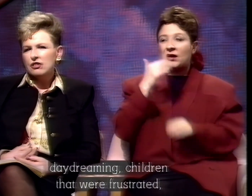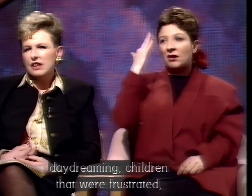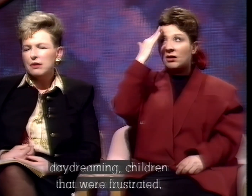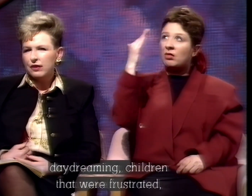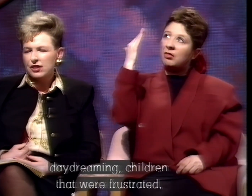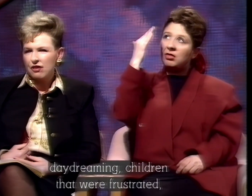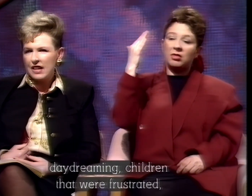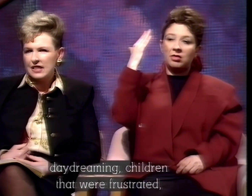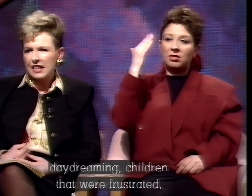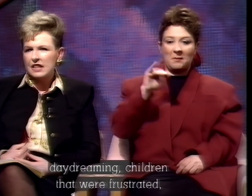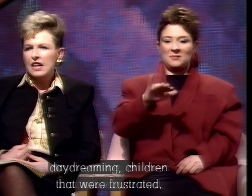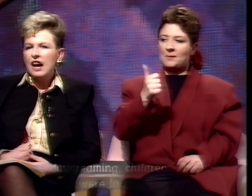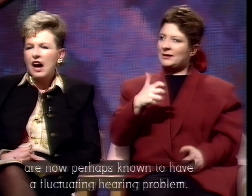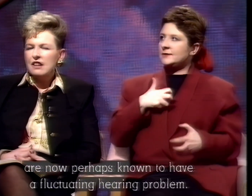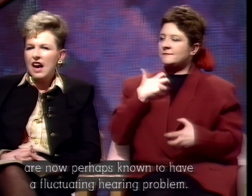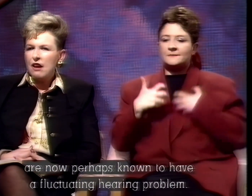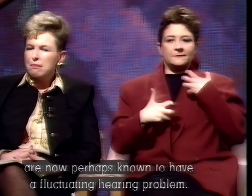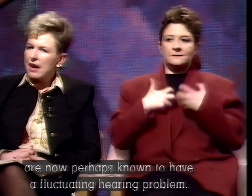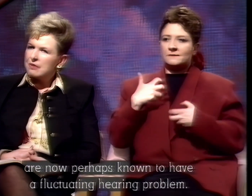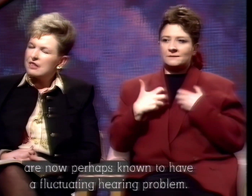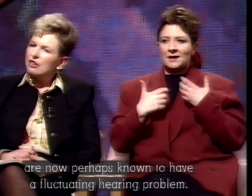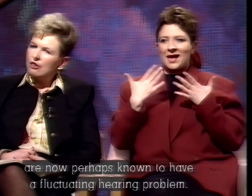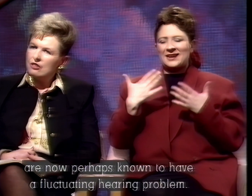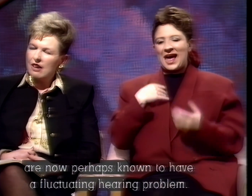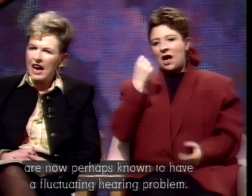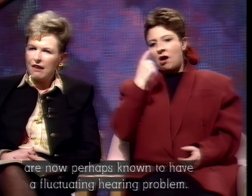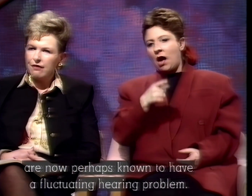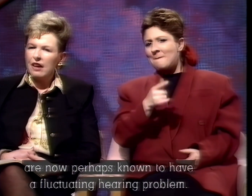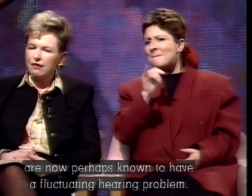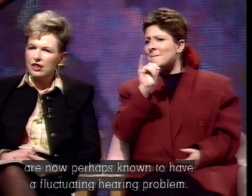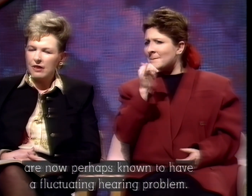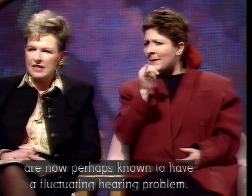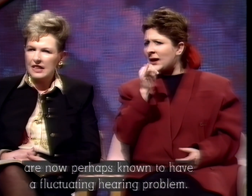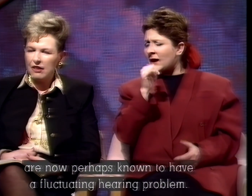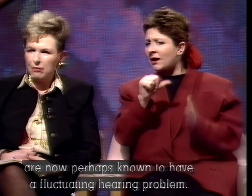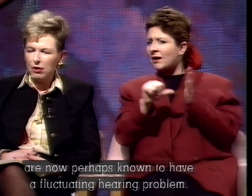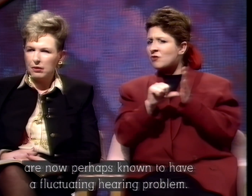that were frustrated, are now perhaps known to have a fluctuating hearing problem.